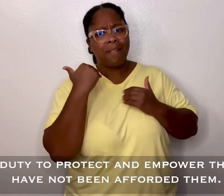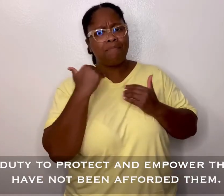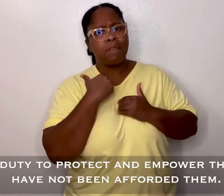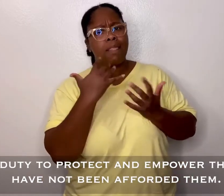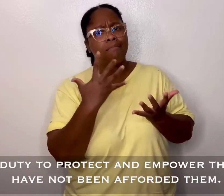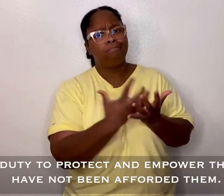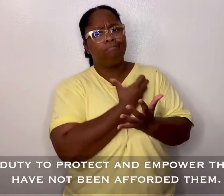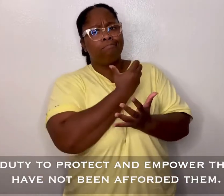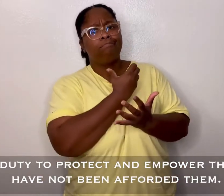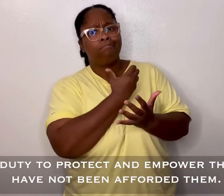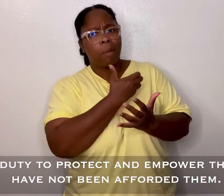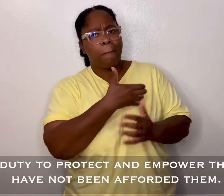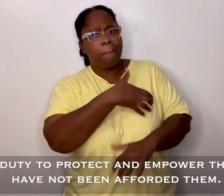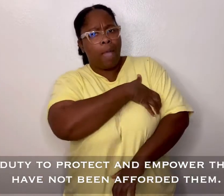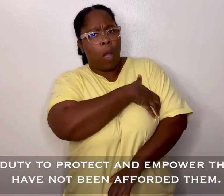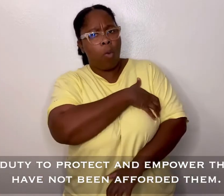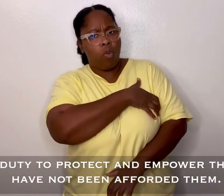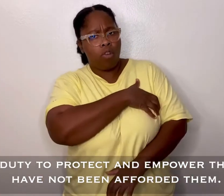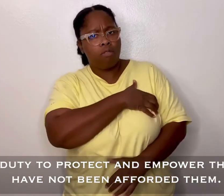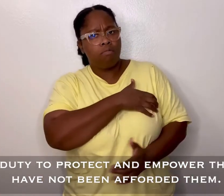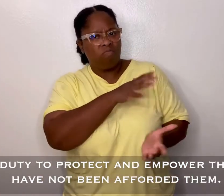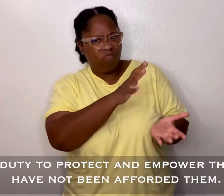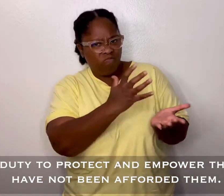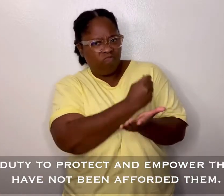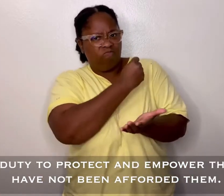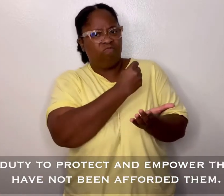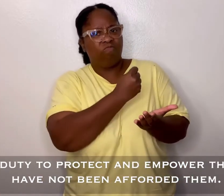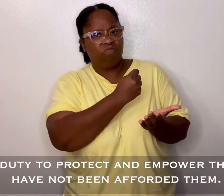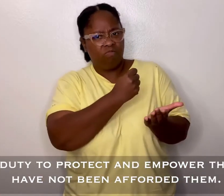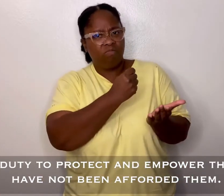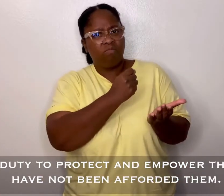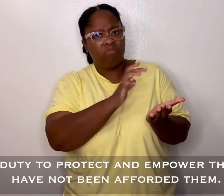have a duty to protect and empower those who have not been afforded them.